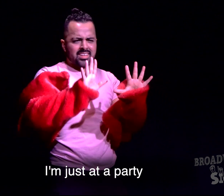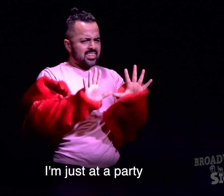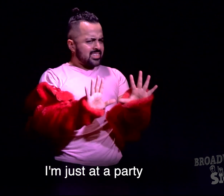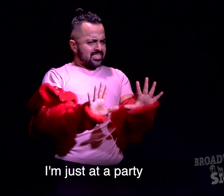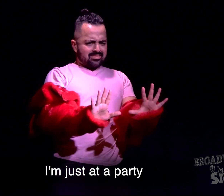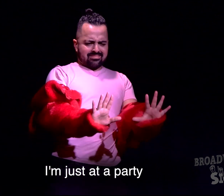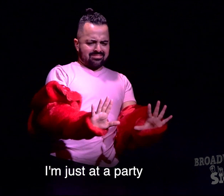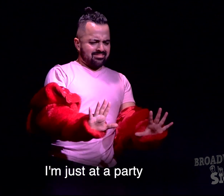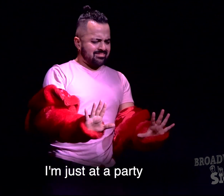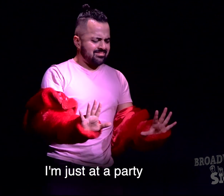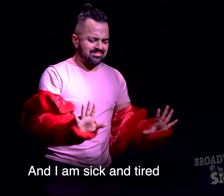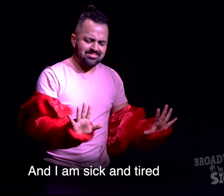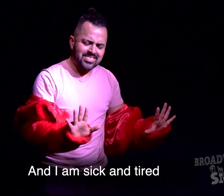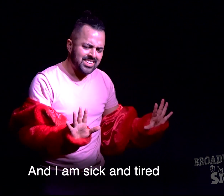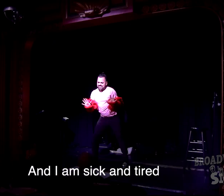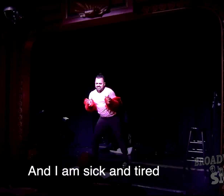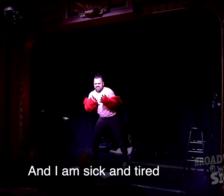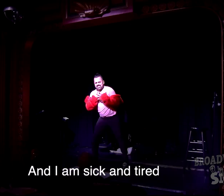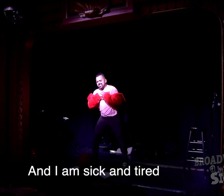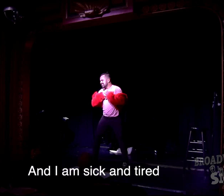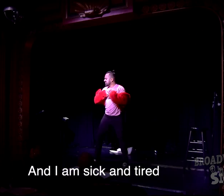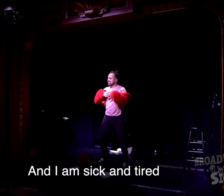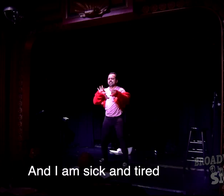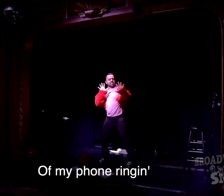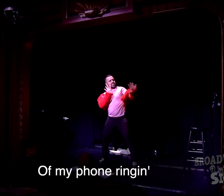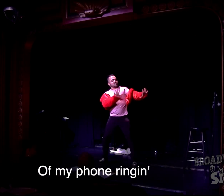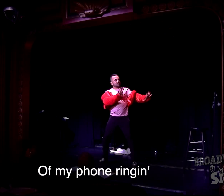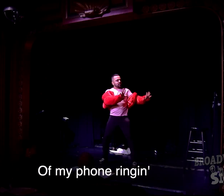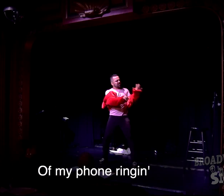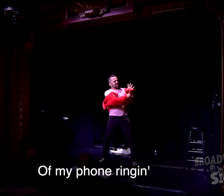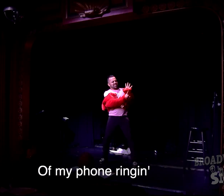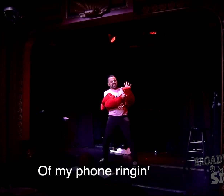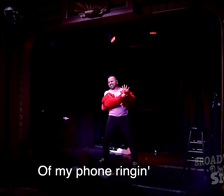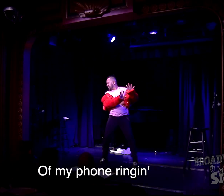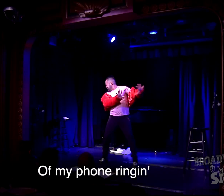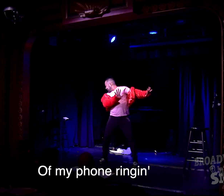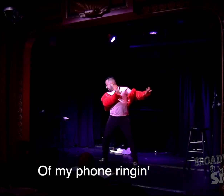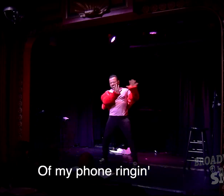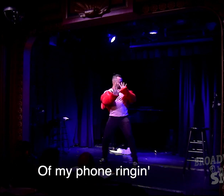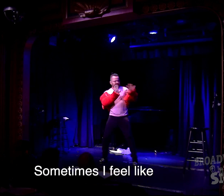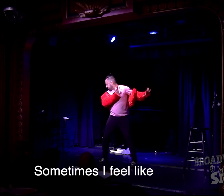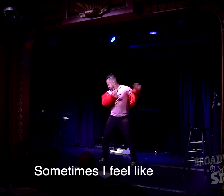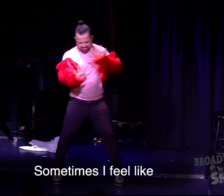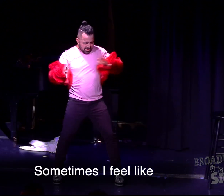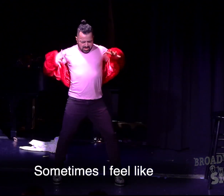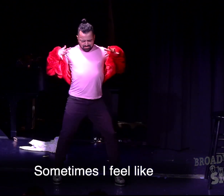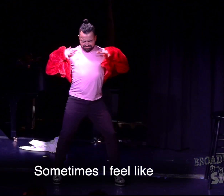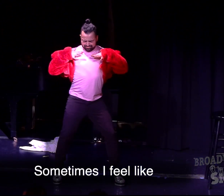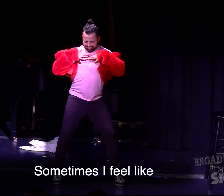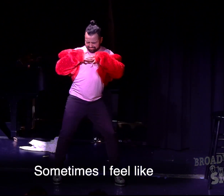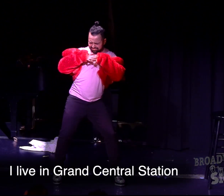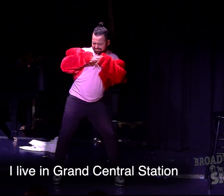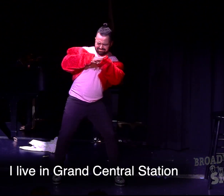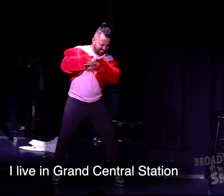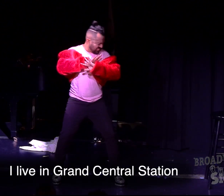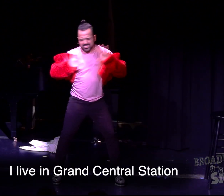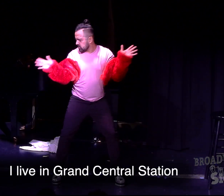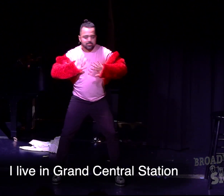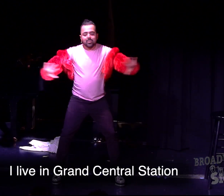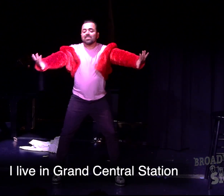a party And I am sick and tired of my phone We're breaking Sometimes I feel like I live in Grand Central